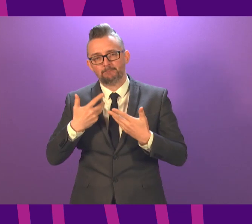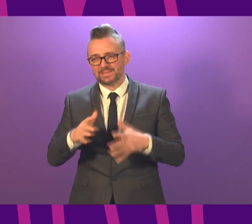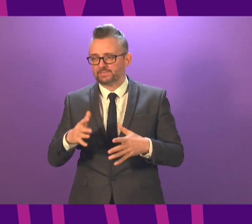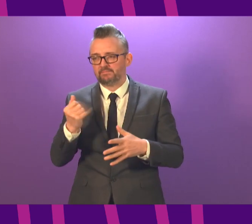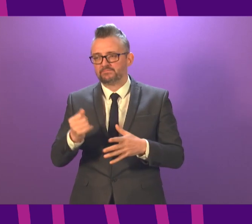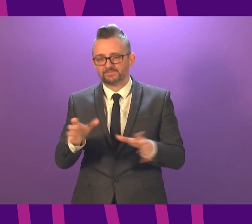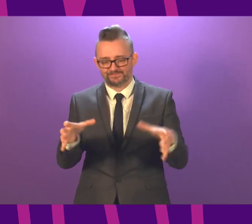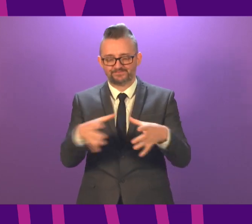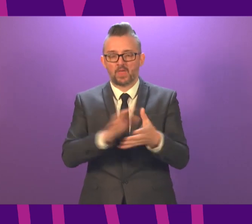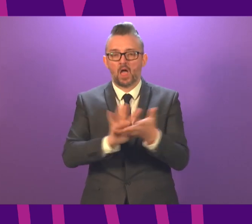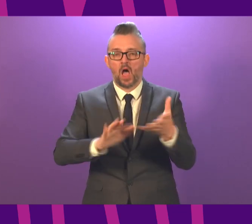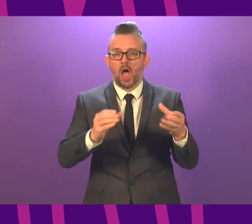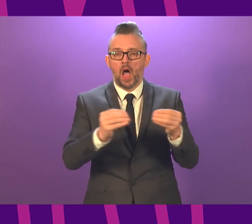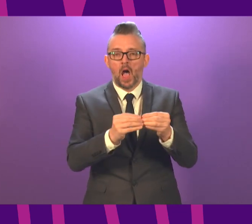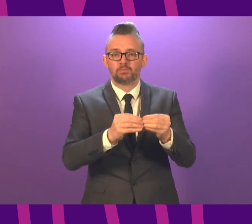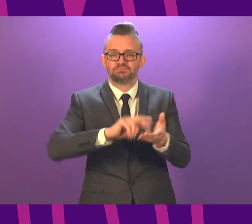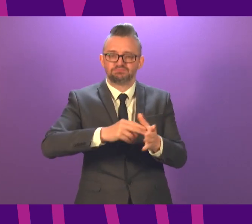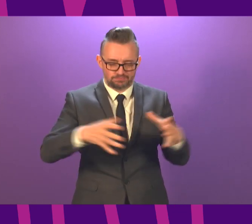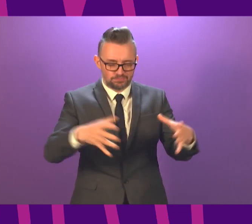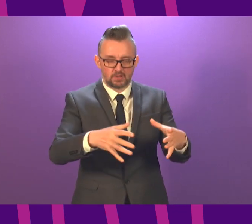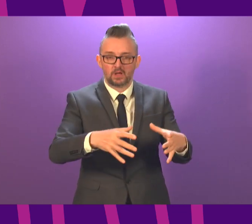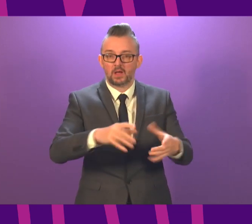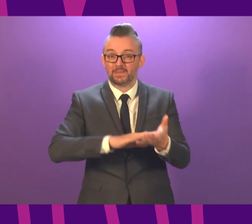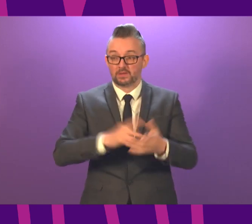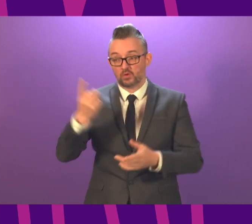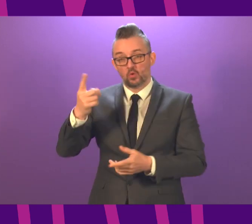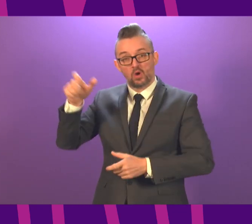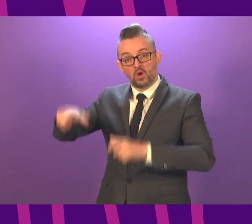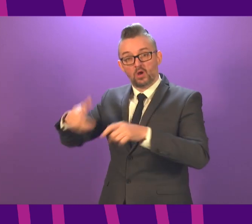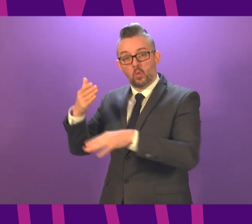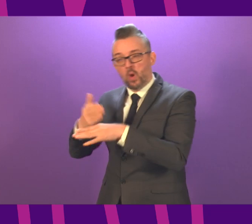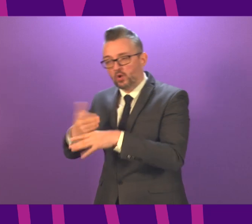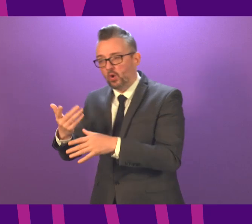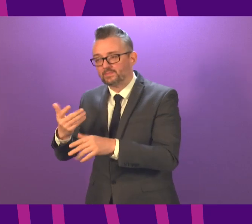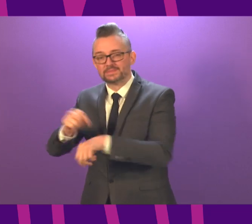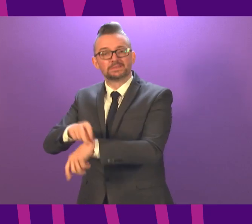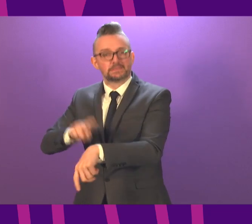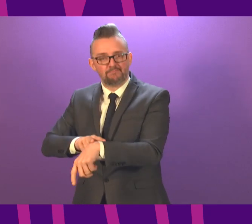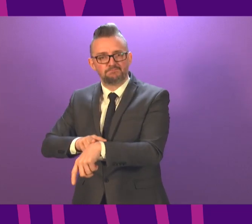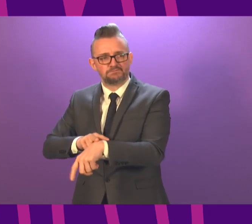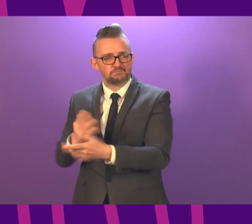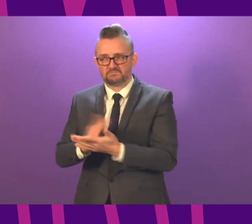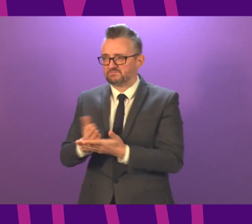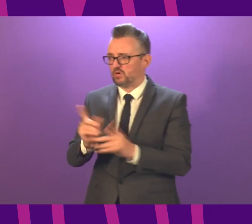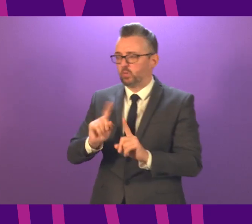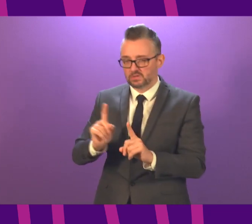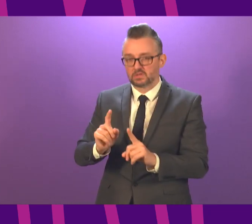arrangement that helped us to resolve issues around workers and employees in the first part of the pandemic. I will certainly take away